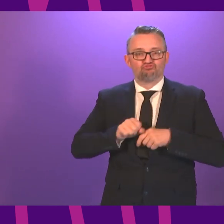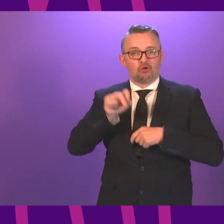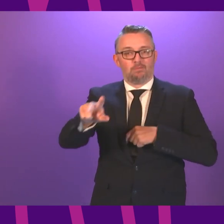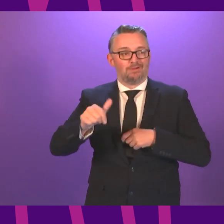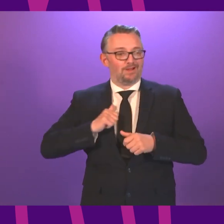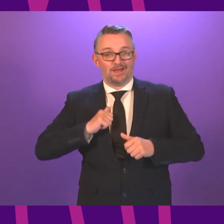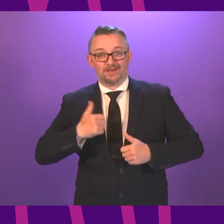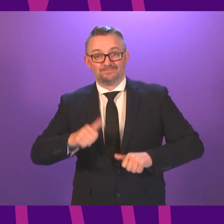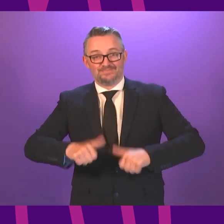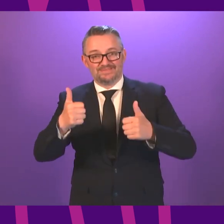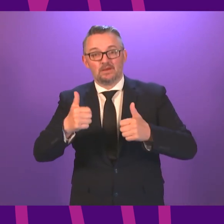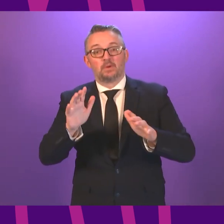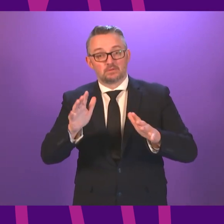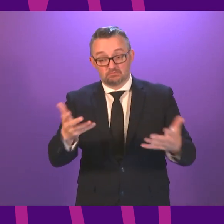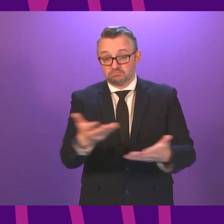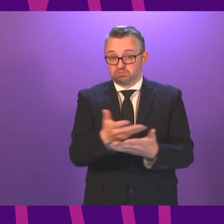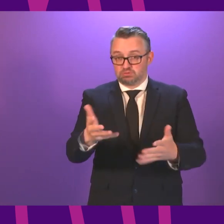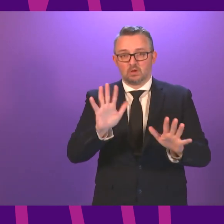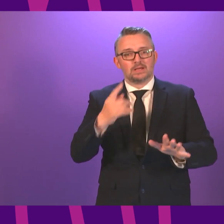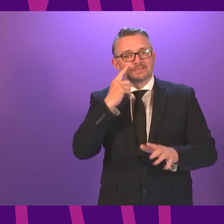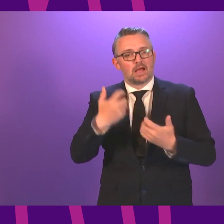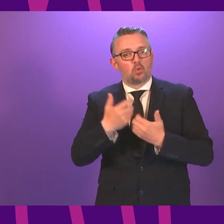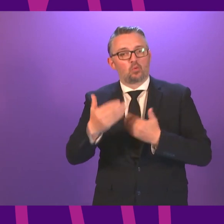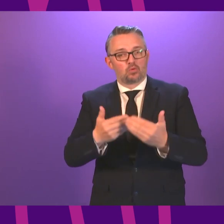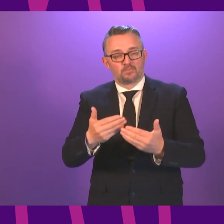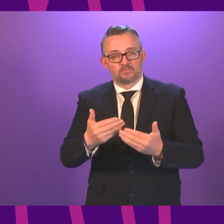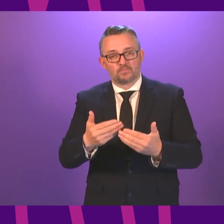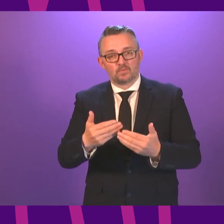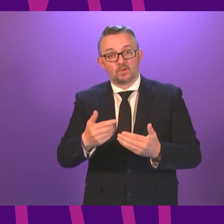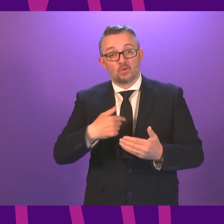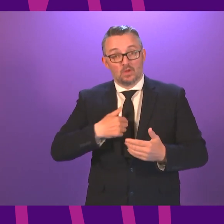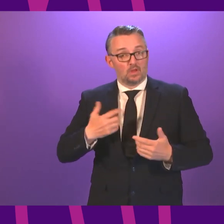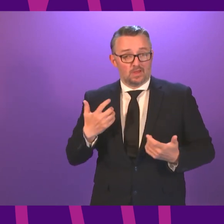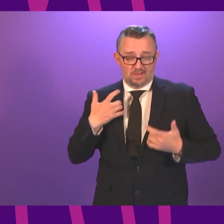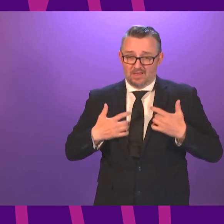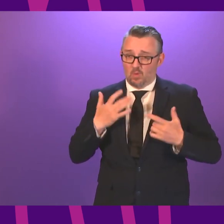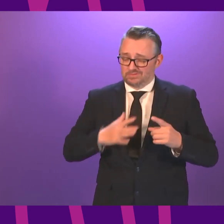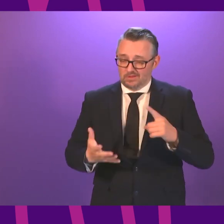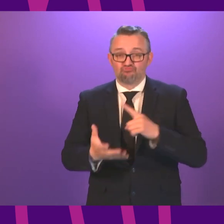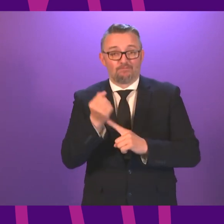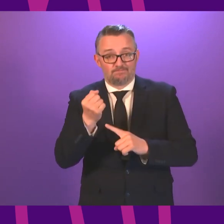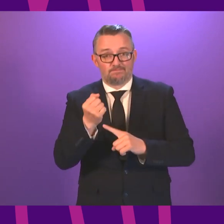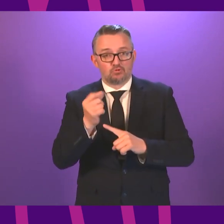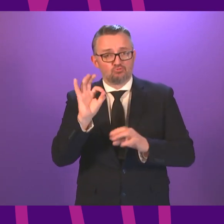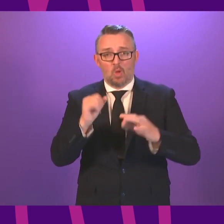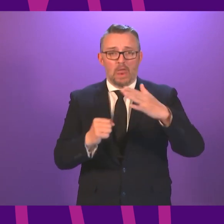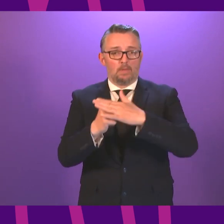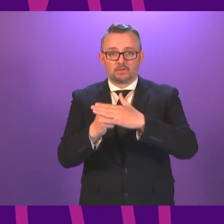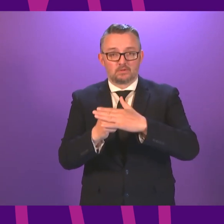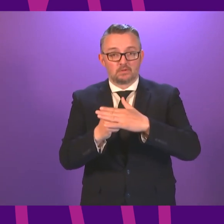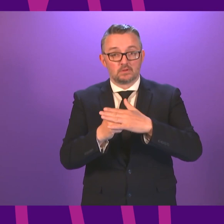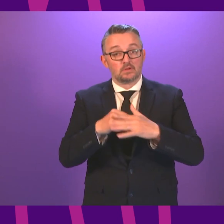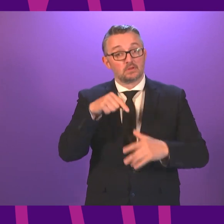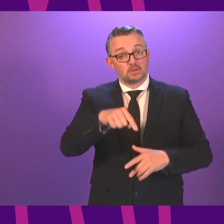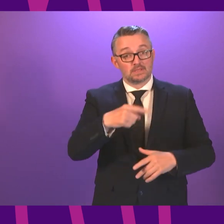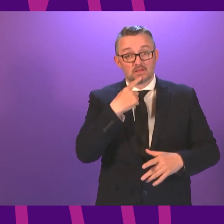today. But as we embark on this progress, we are setting no limits on our ambition. So, in that vein, let me be clear that while this is not